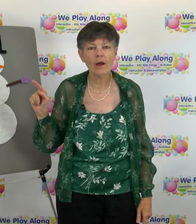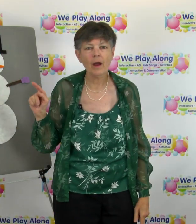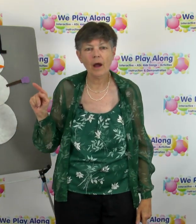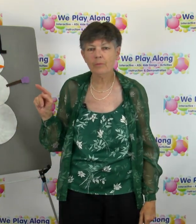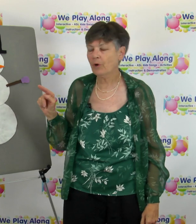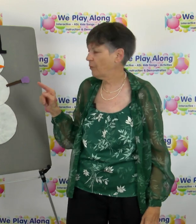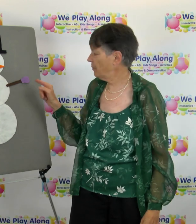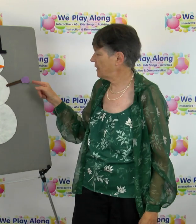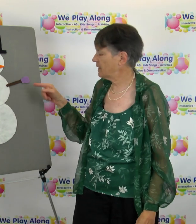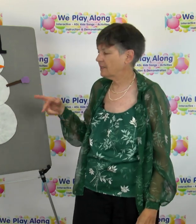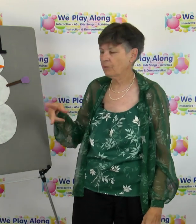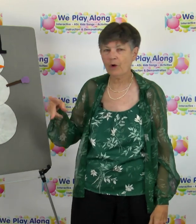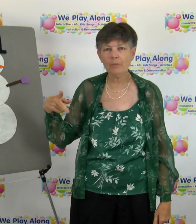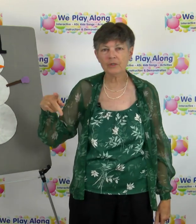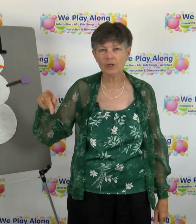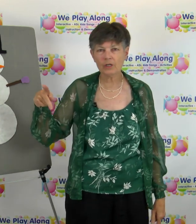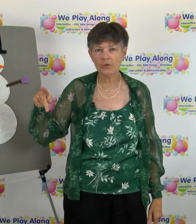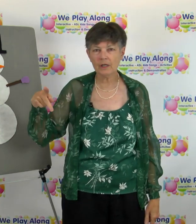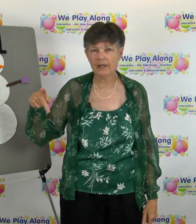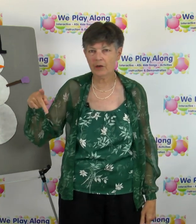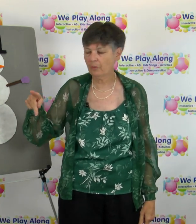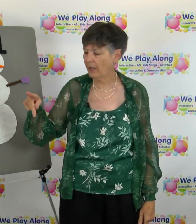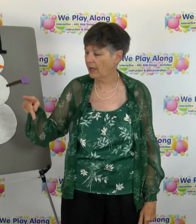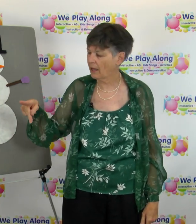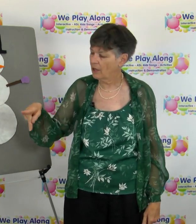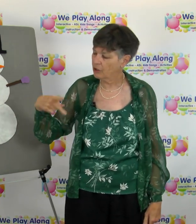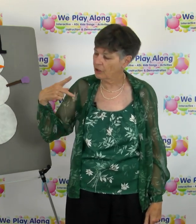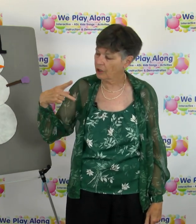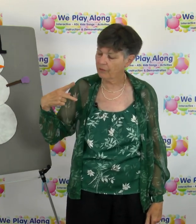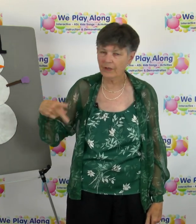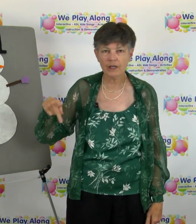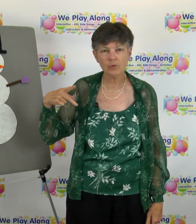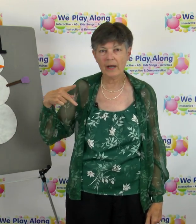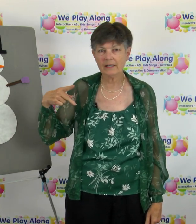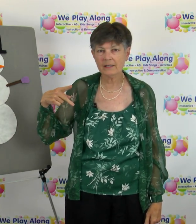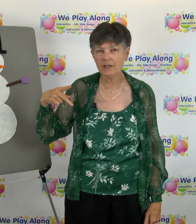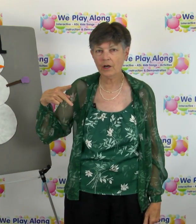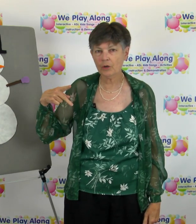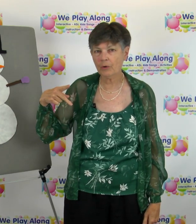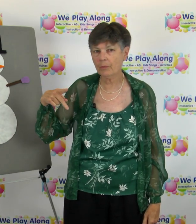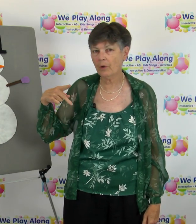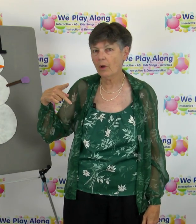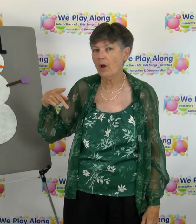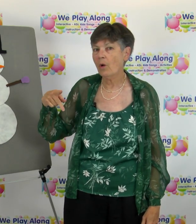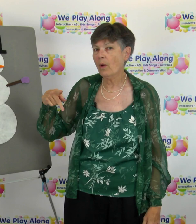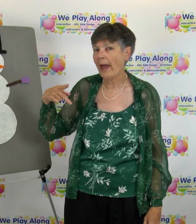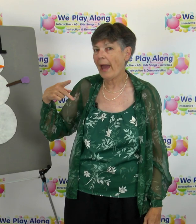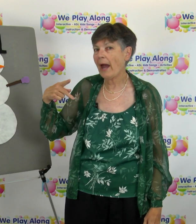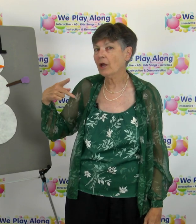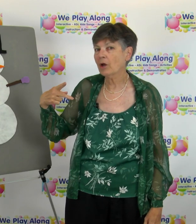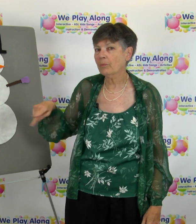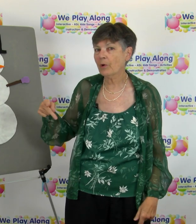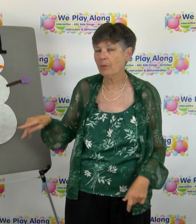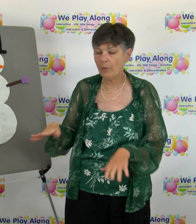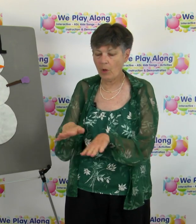purple mittens purple starts with the letter P so you're gonna flick it twice that's the color purple we'll add purple